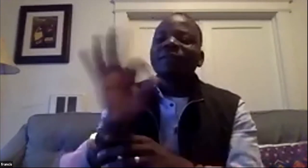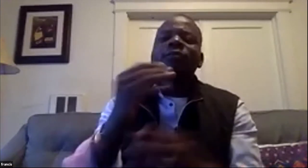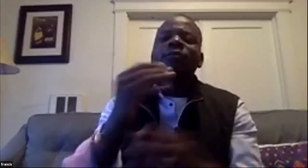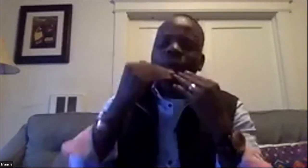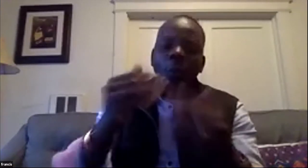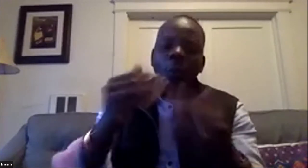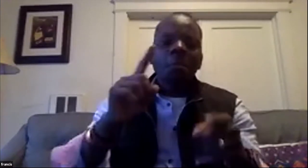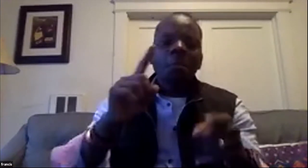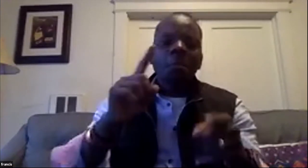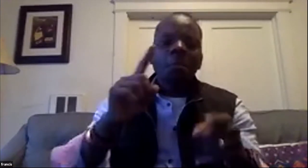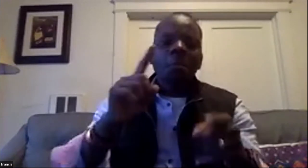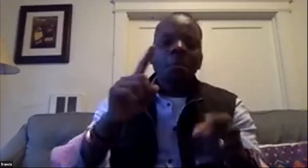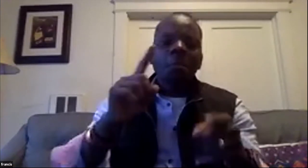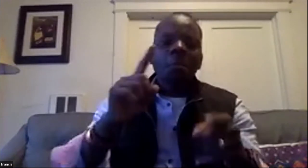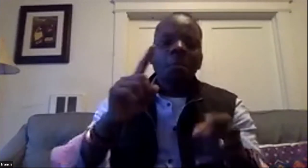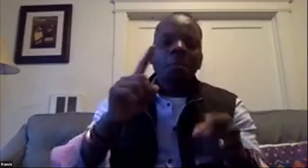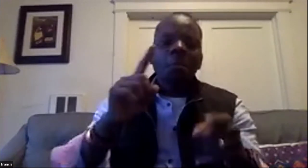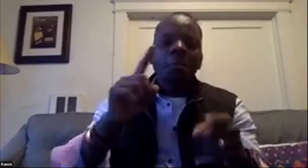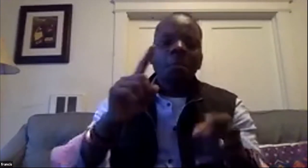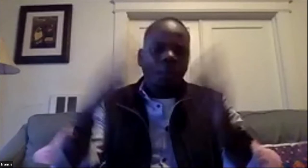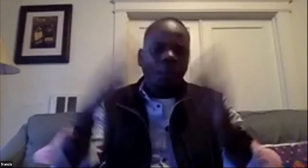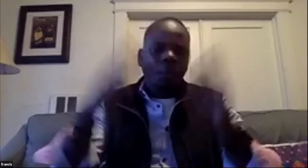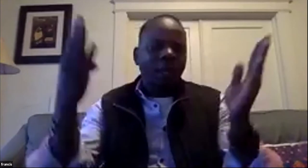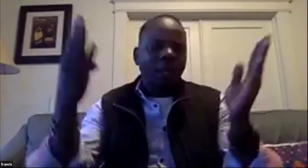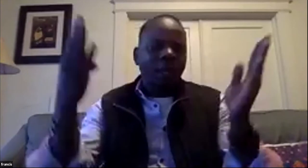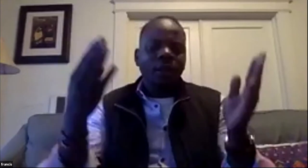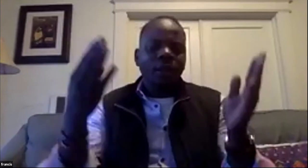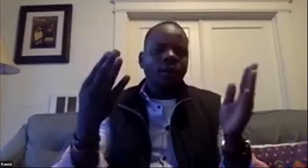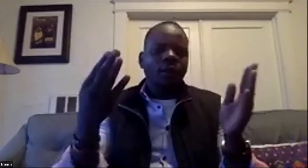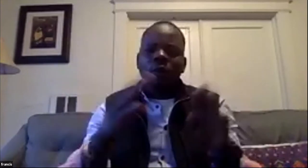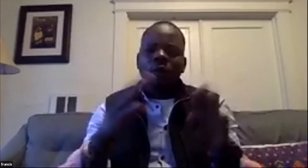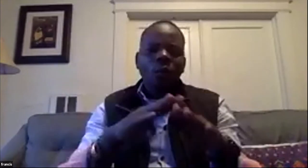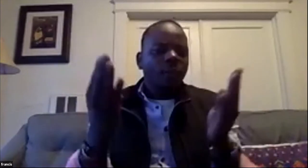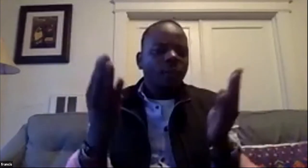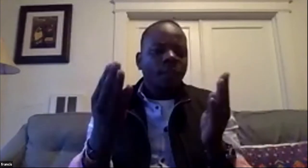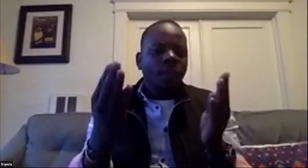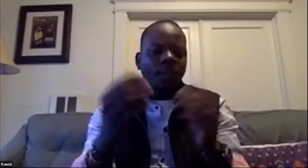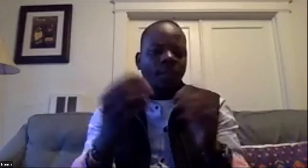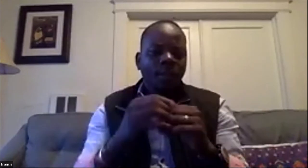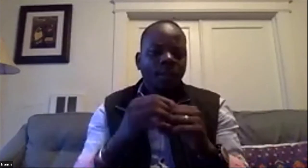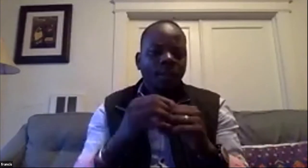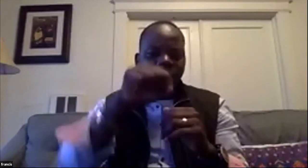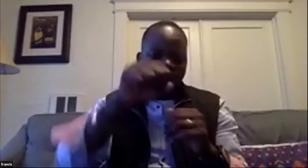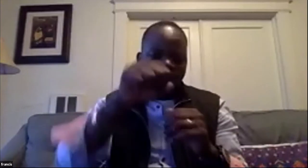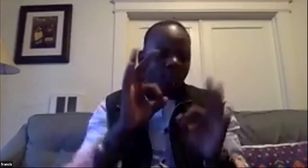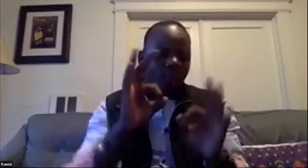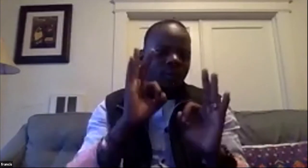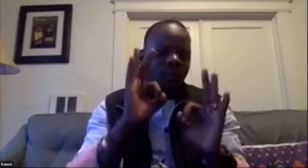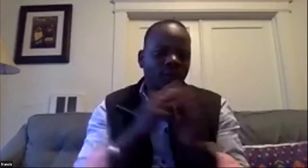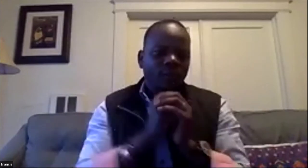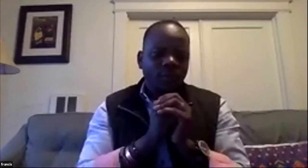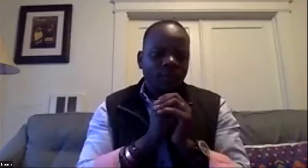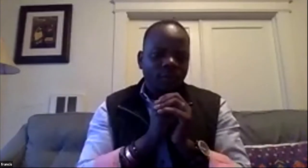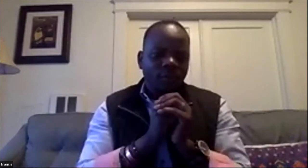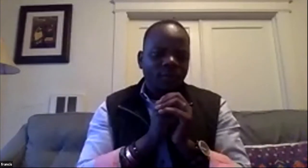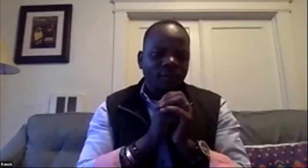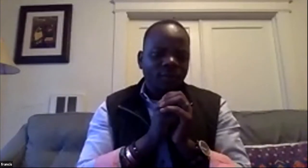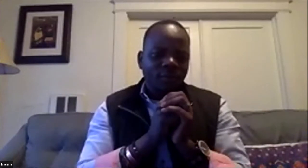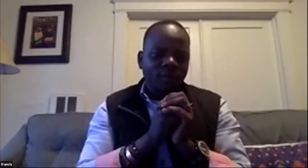yeah he's still there yeah yeah i'm still here i was wondering if i was on or not yeah you're on yeah i just said